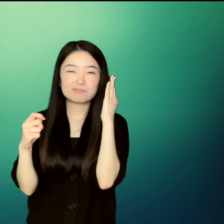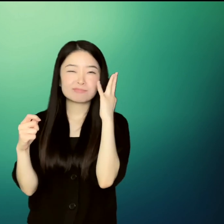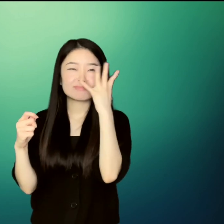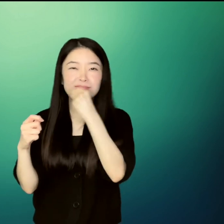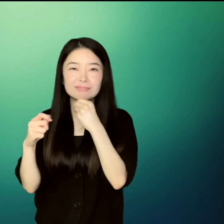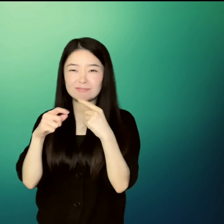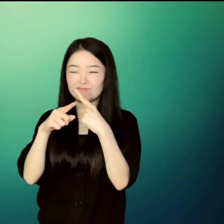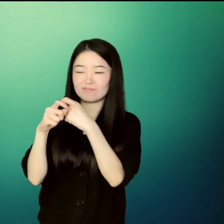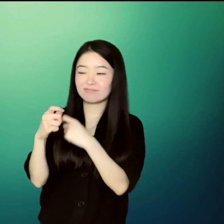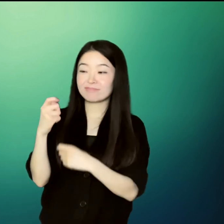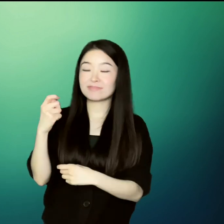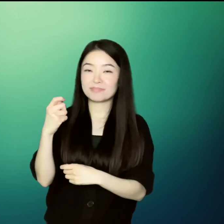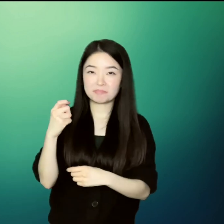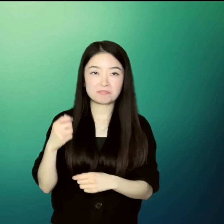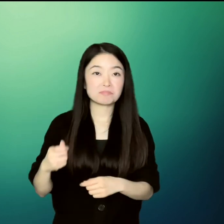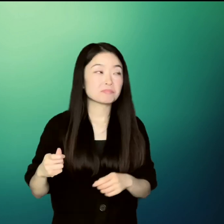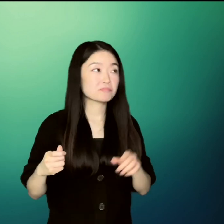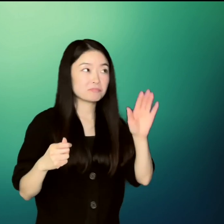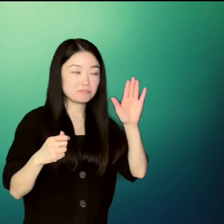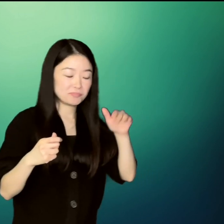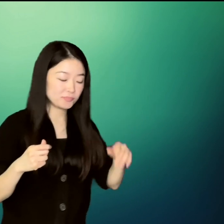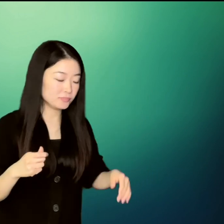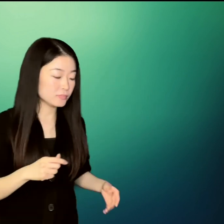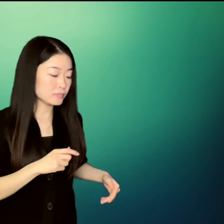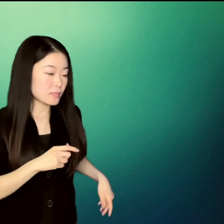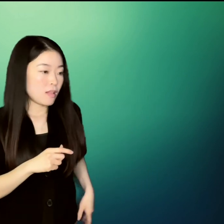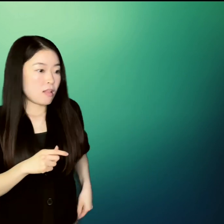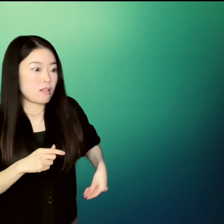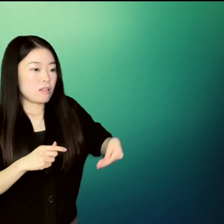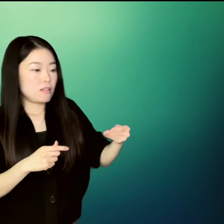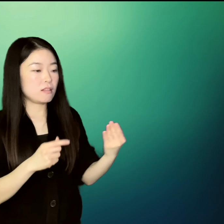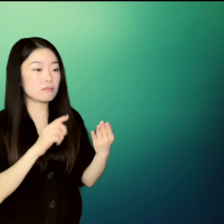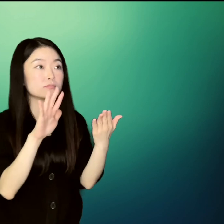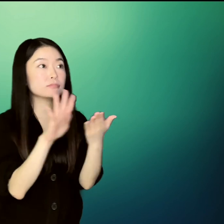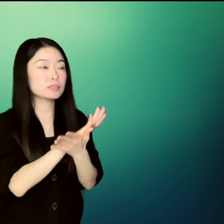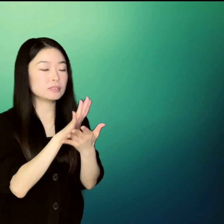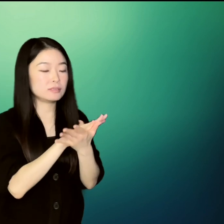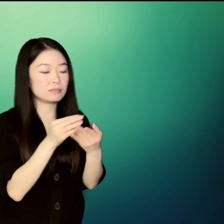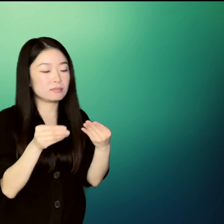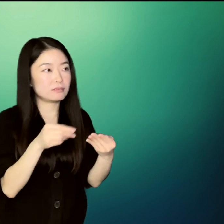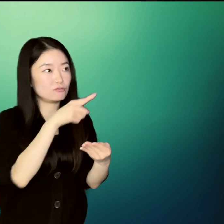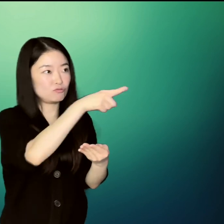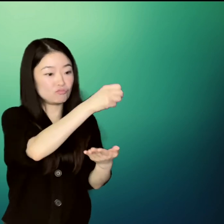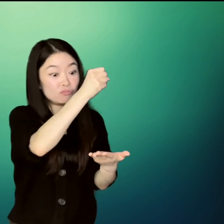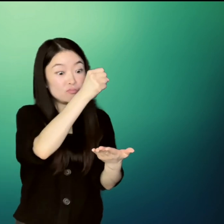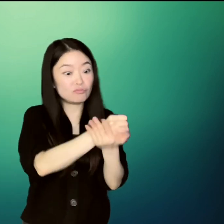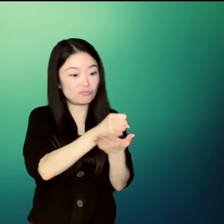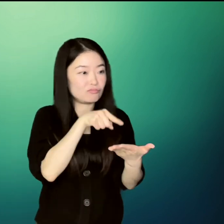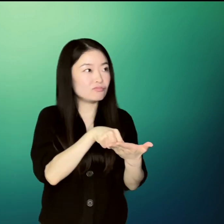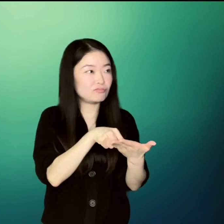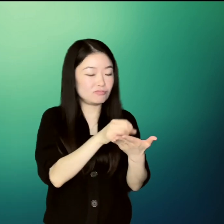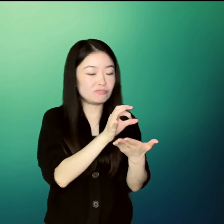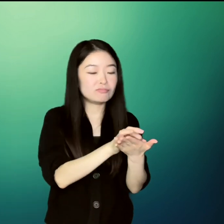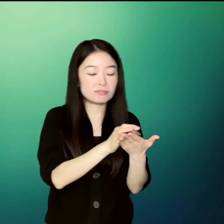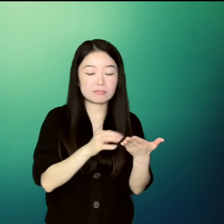He pressed it on the ink pad and then on the piece of paper